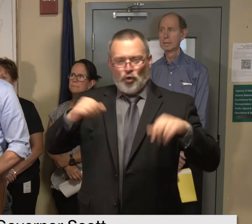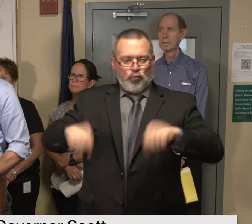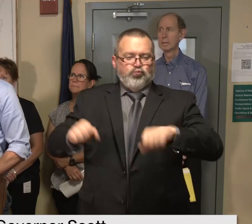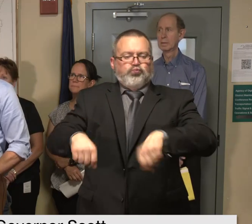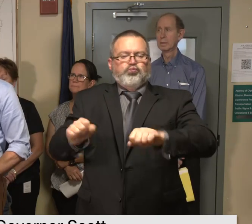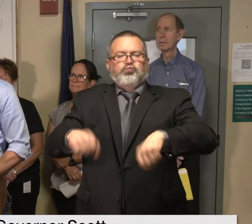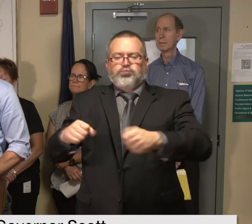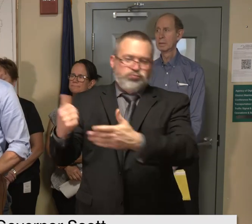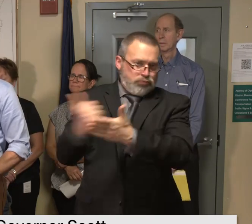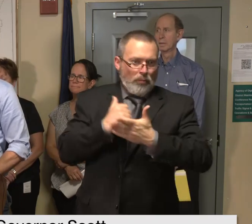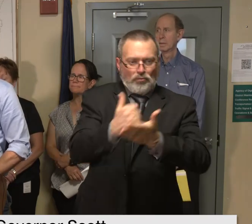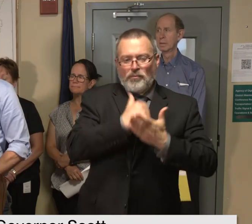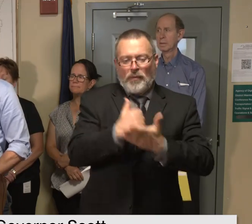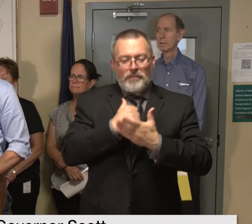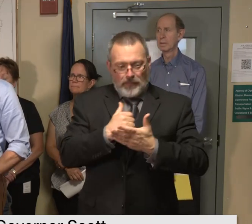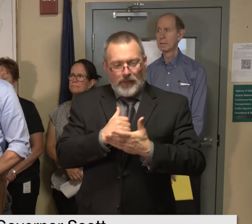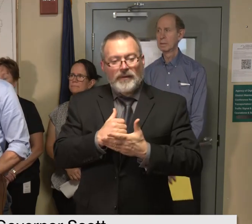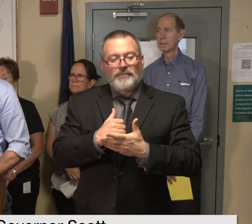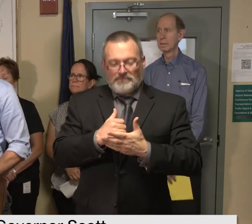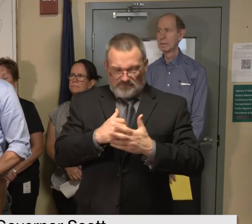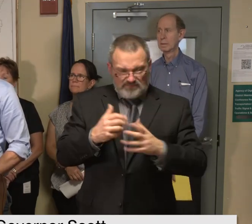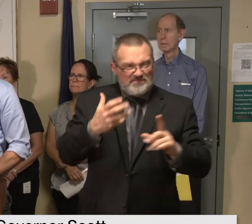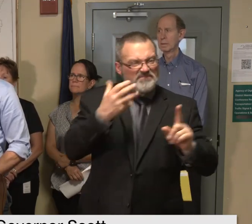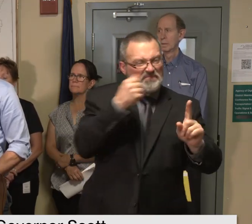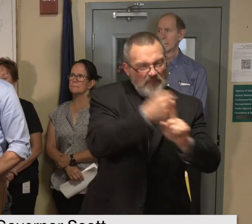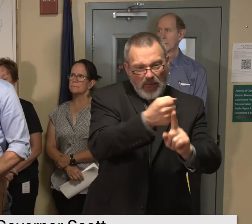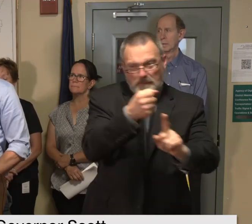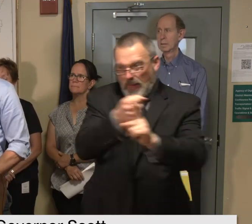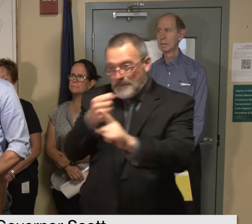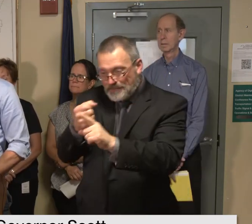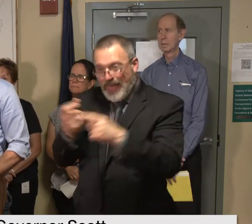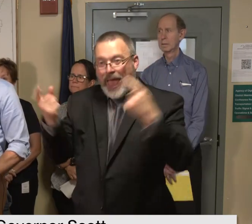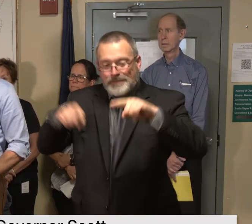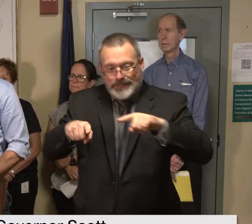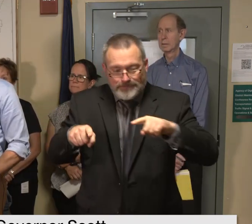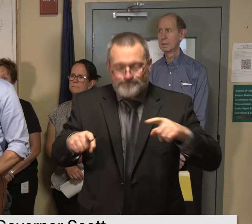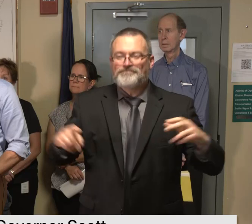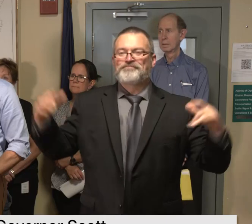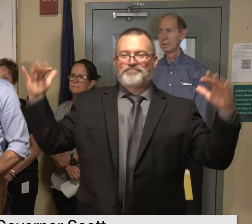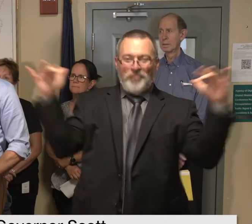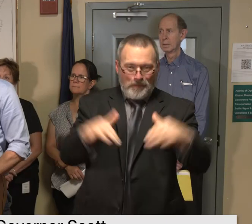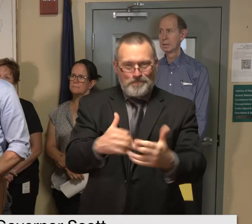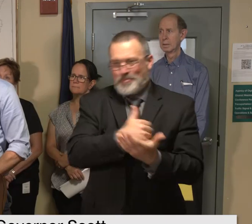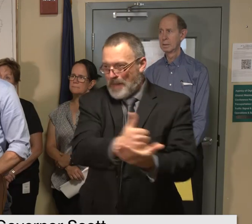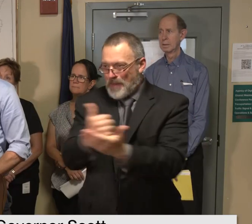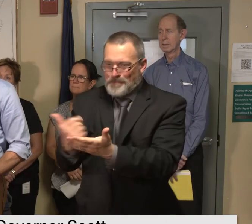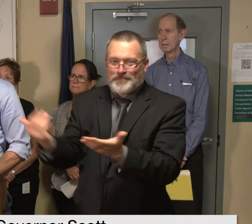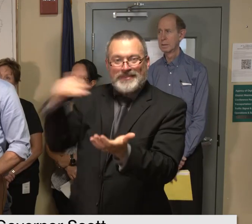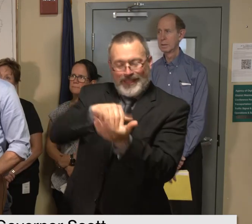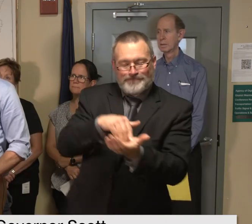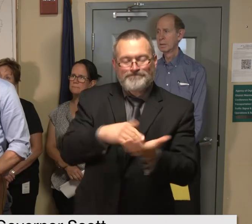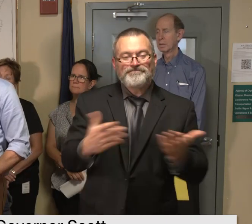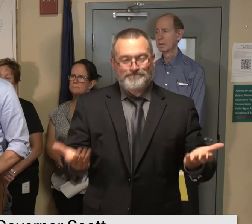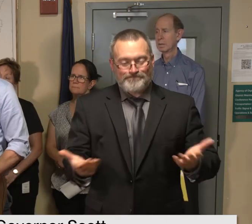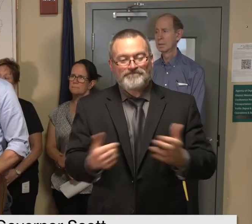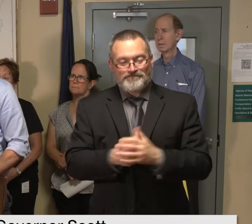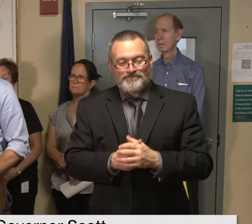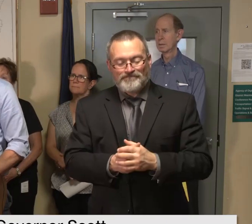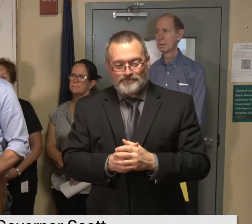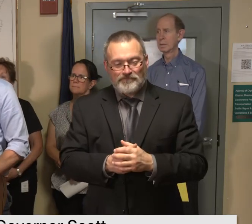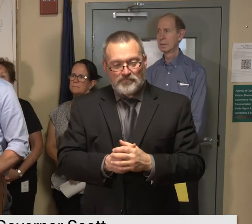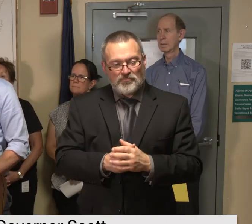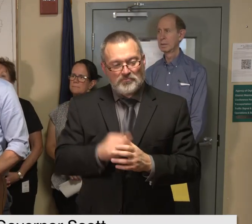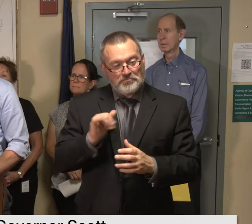same communities that were hit uh yesterday and the day before those are going to be crucial assets in the recovery